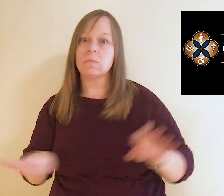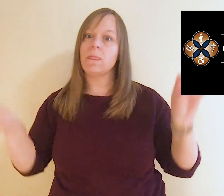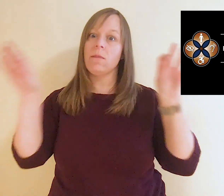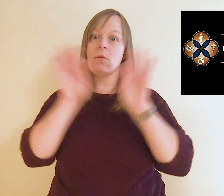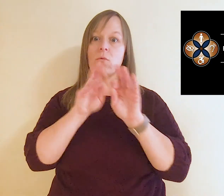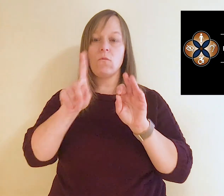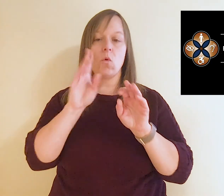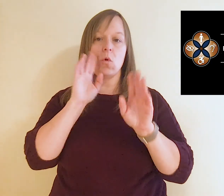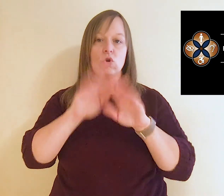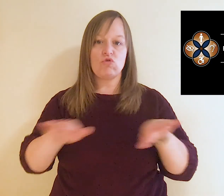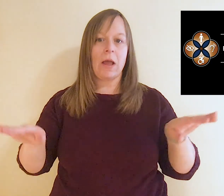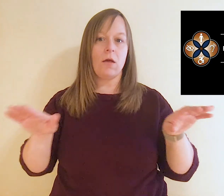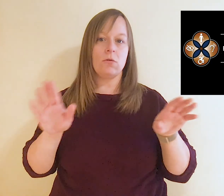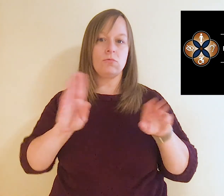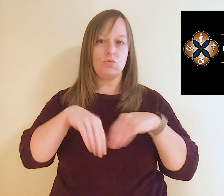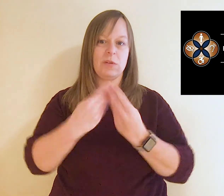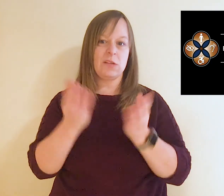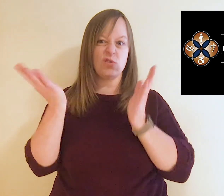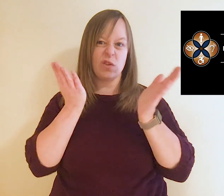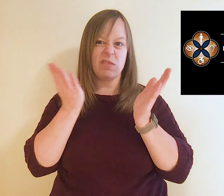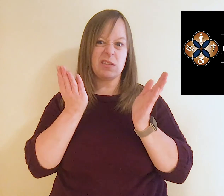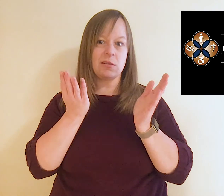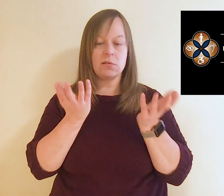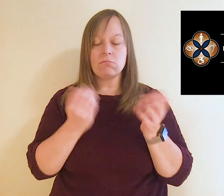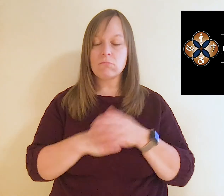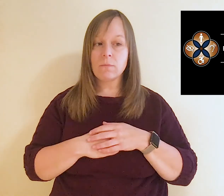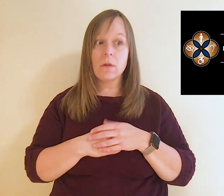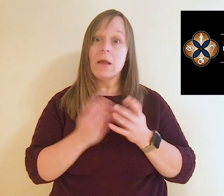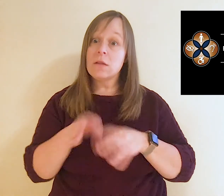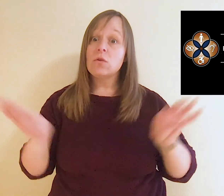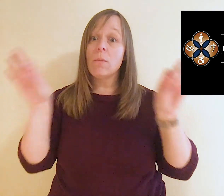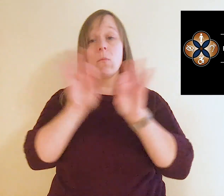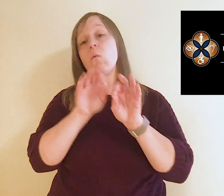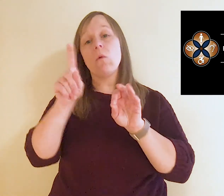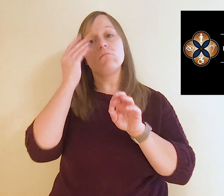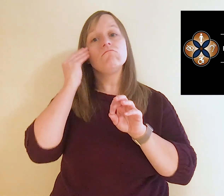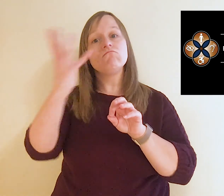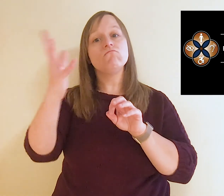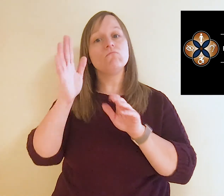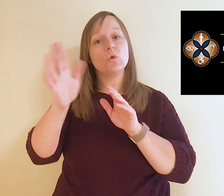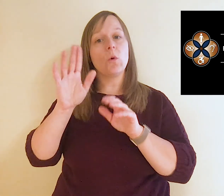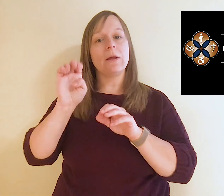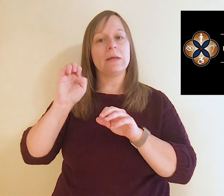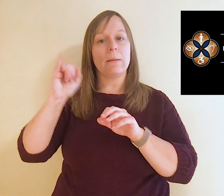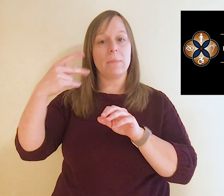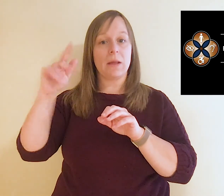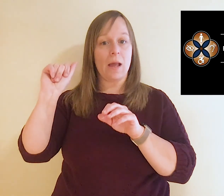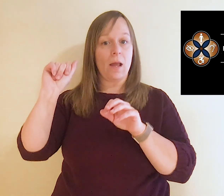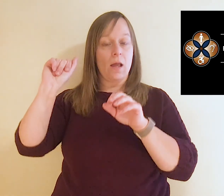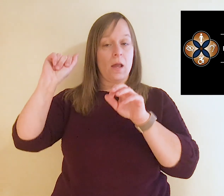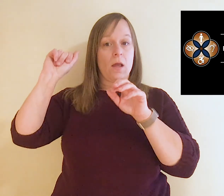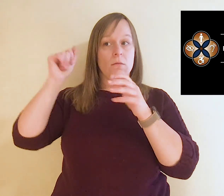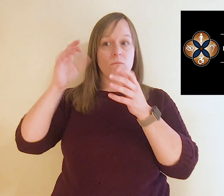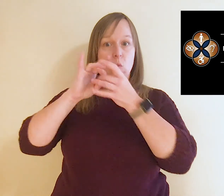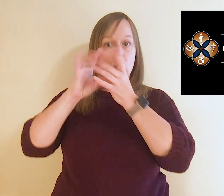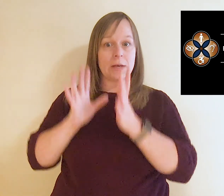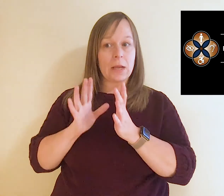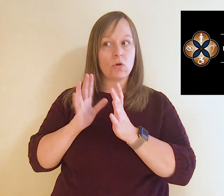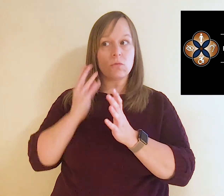key for your child to get services remotely. It is important that you tell your individual family service plan coordinator